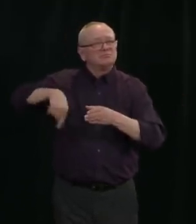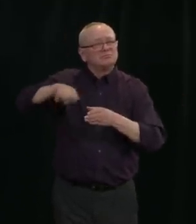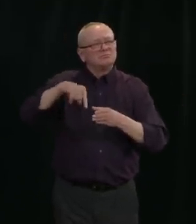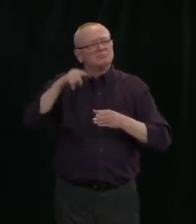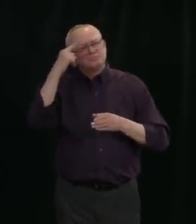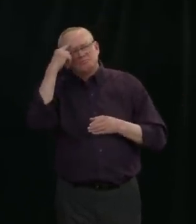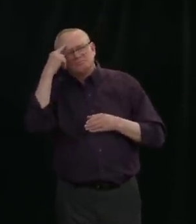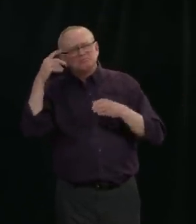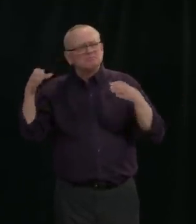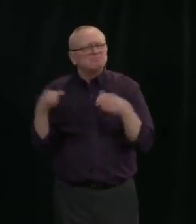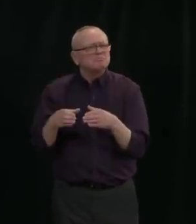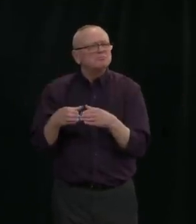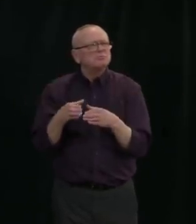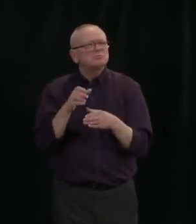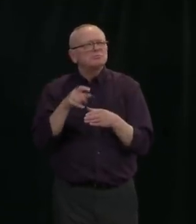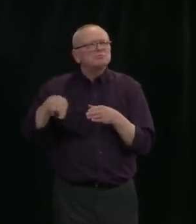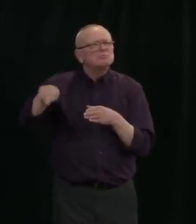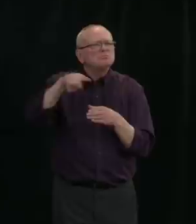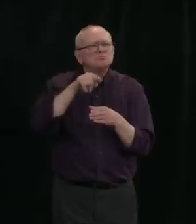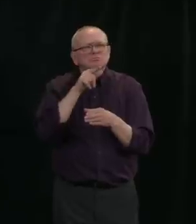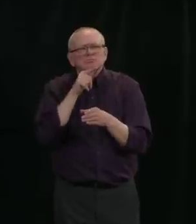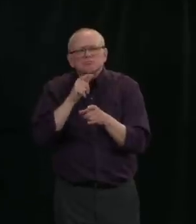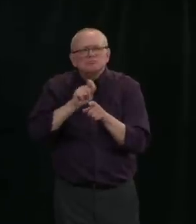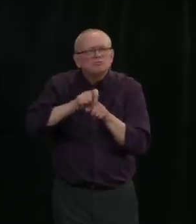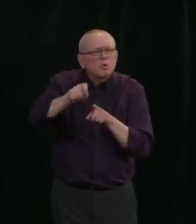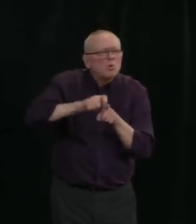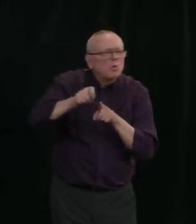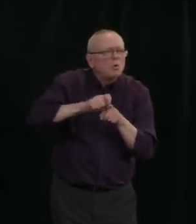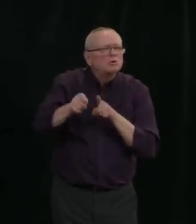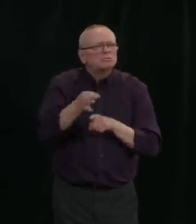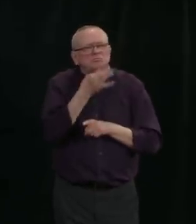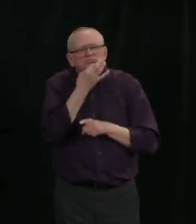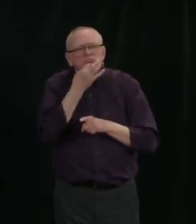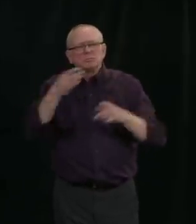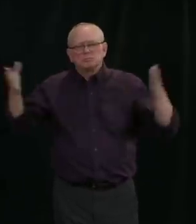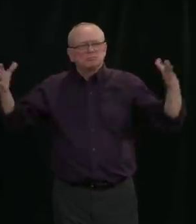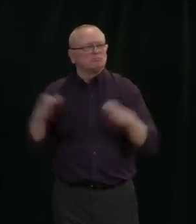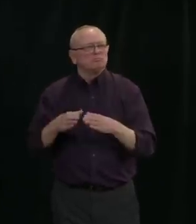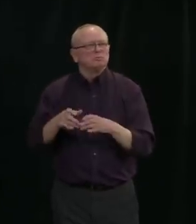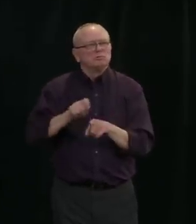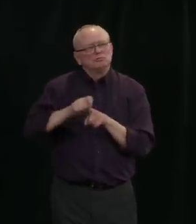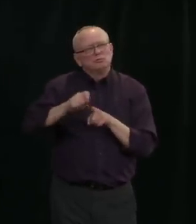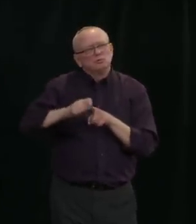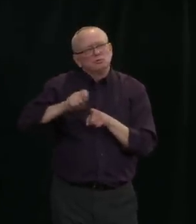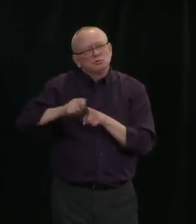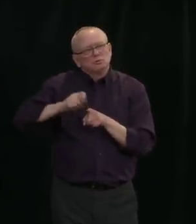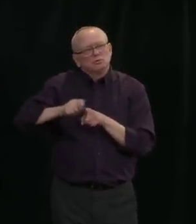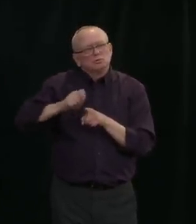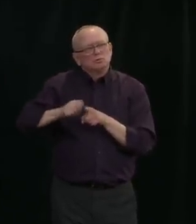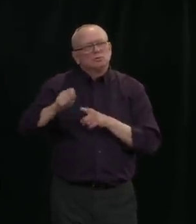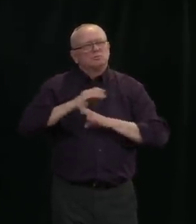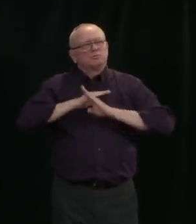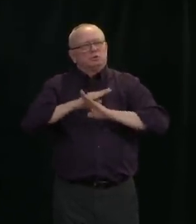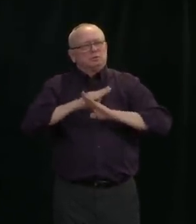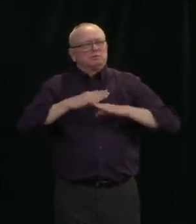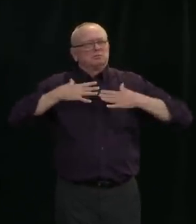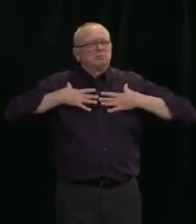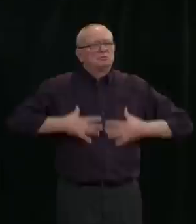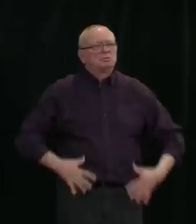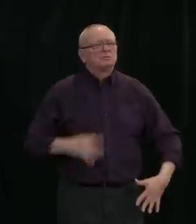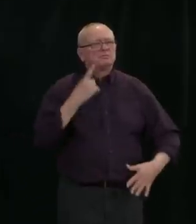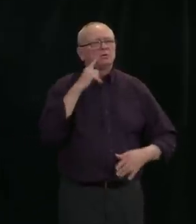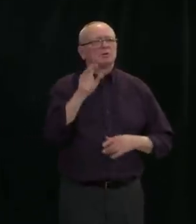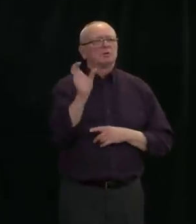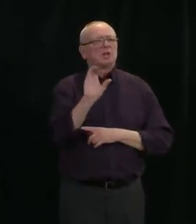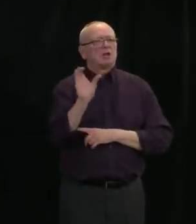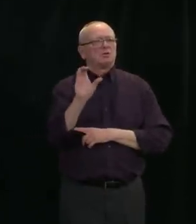sewers to make protective gowns for workers at the Calgary drop-in centre. They need plenty of fabric, so if you have